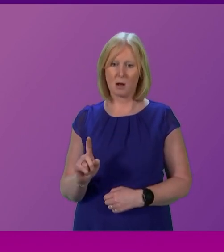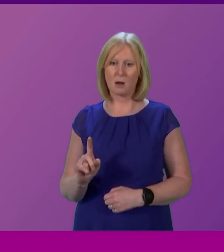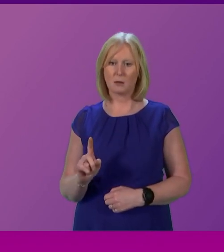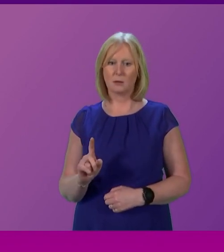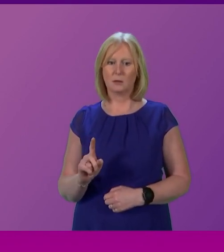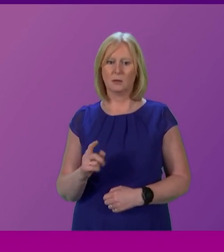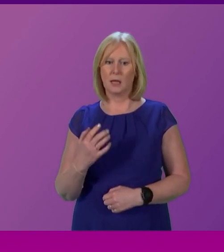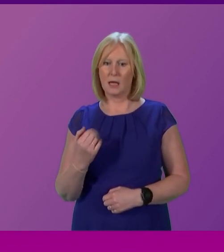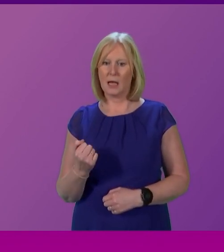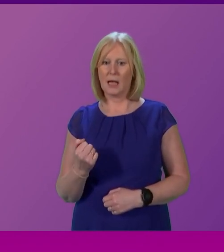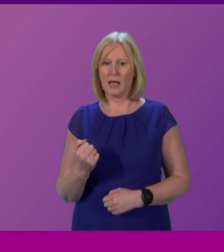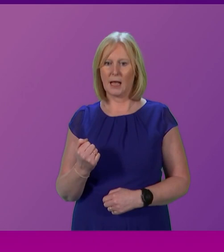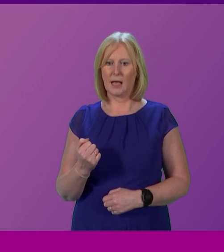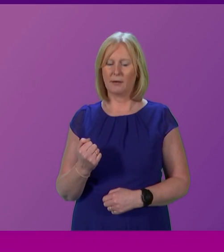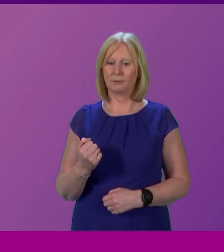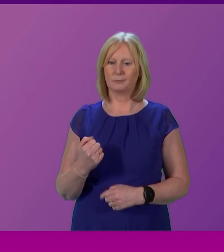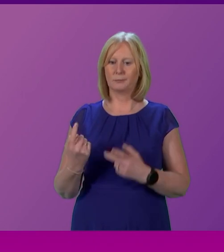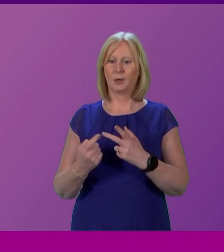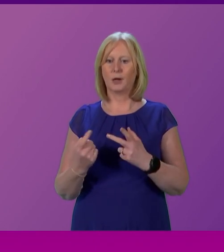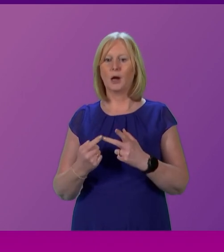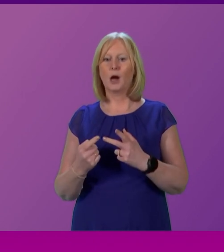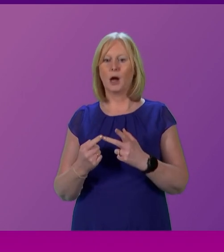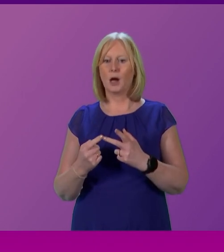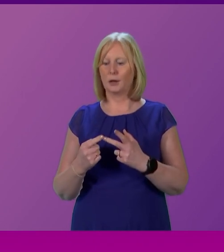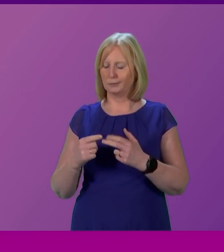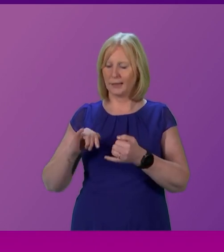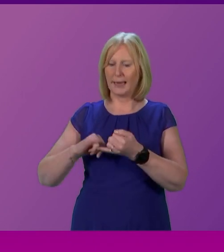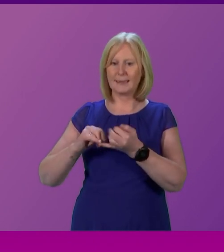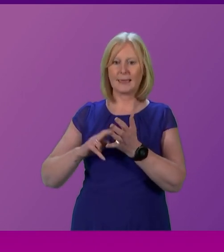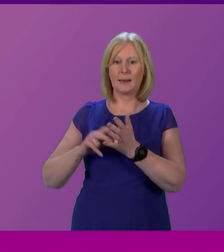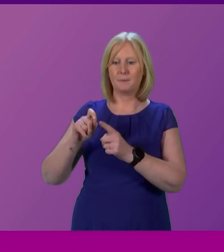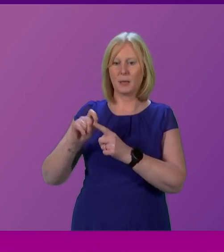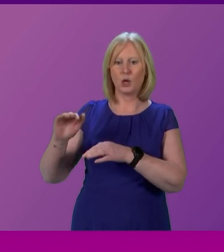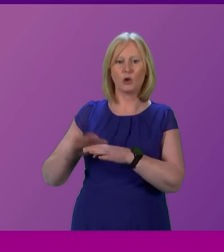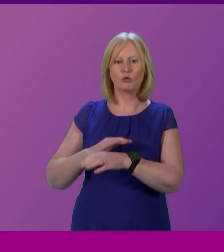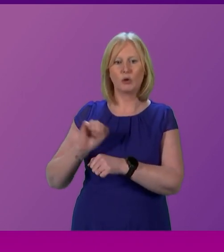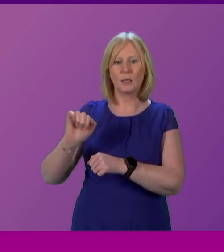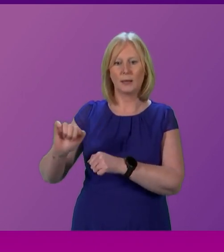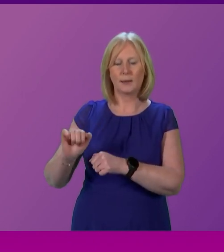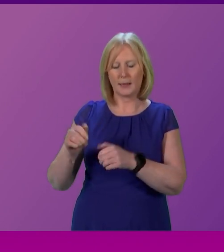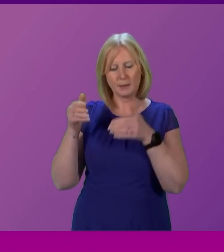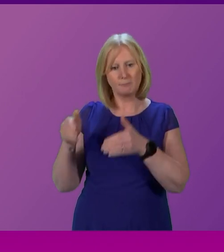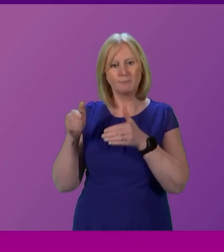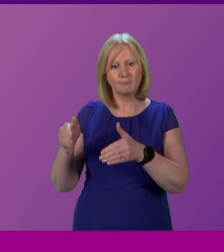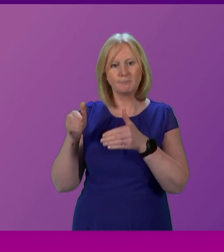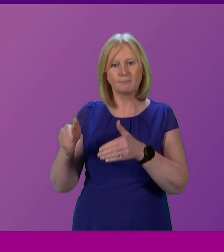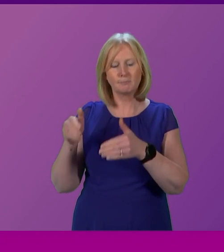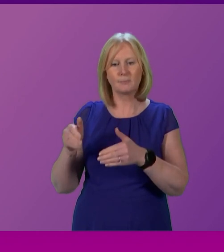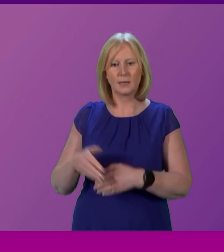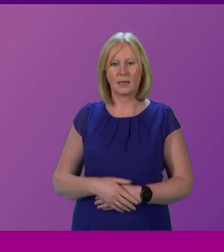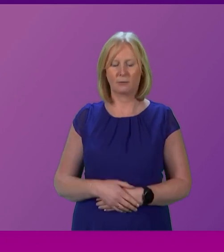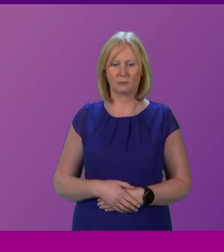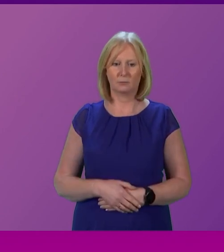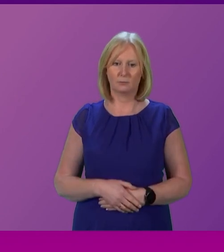see another skirmish in a make-believe battle. That the SNP and Green parliamentarians are fighting entirely on their own. It is make